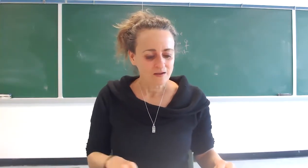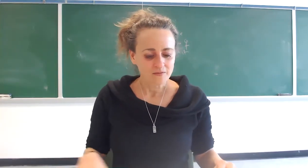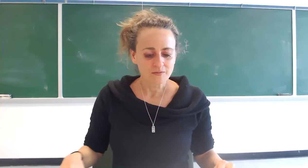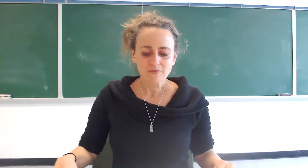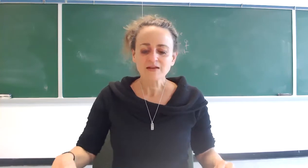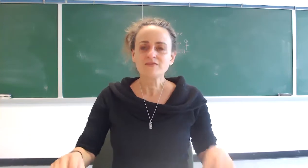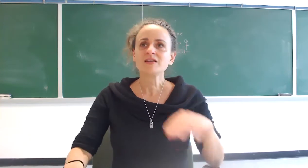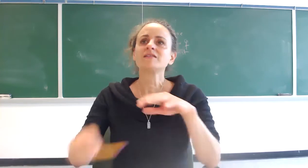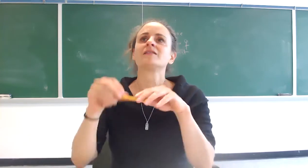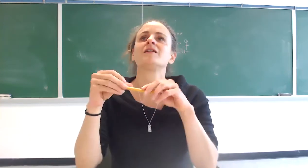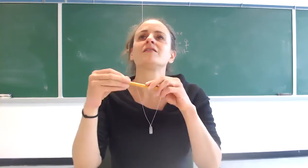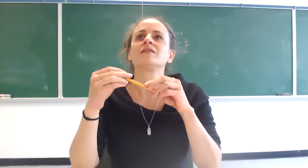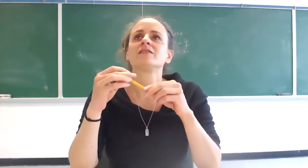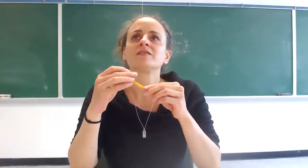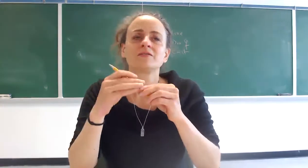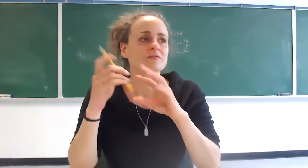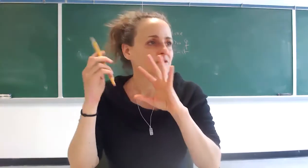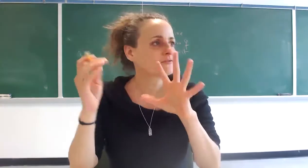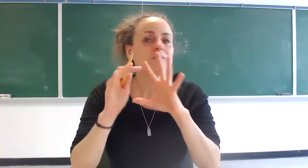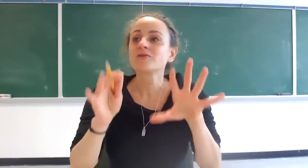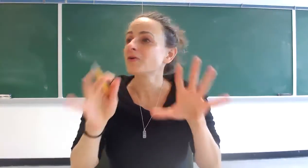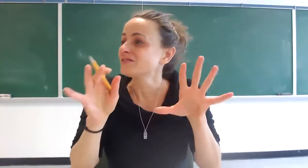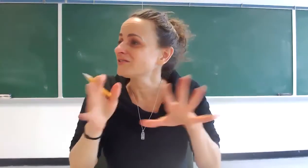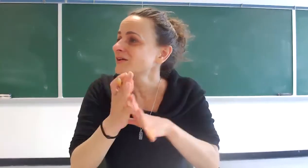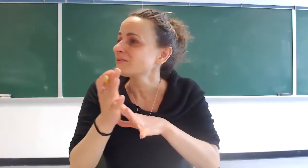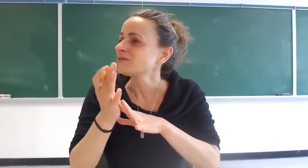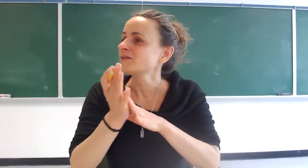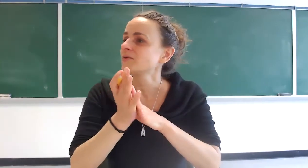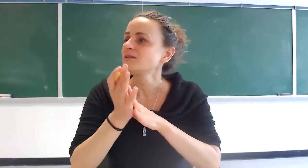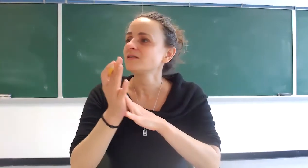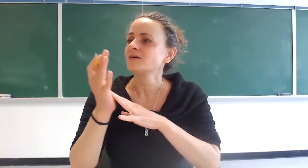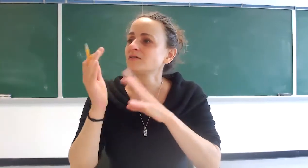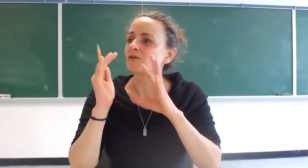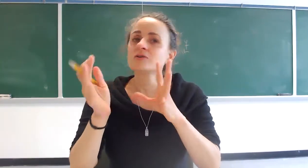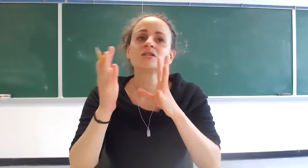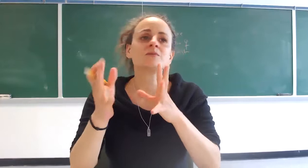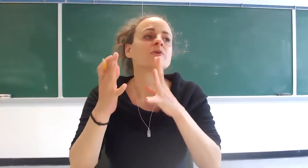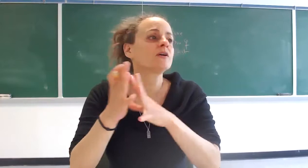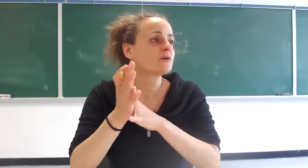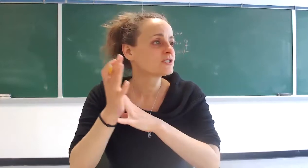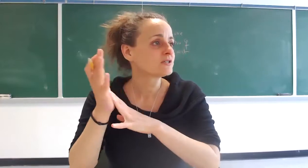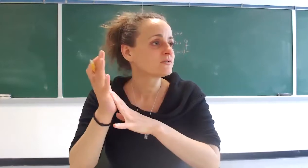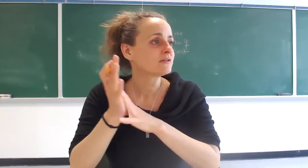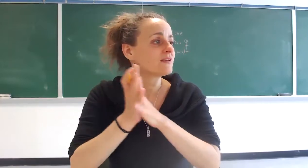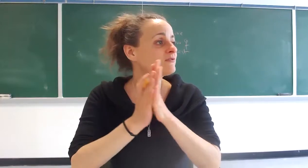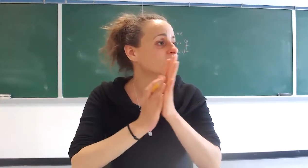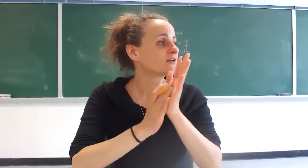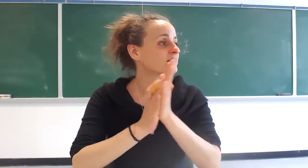remember that living us uh is is let's remember the question right that we're dealing with the the the urgent burning question during the time of living us